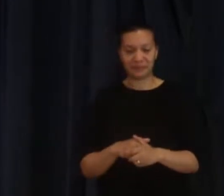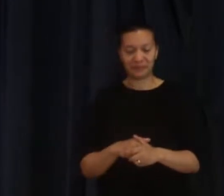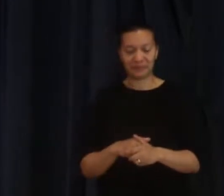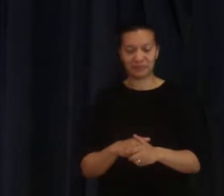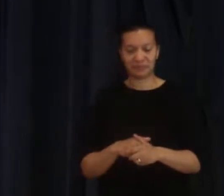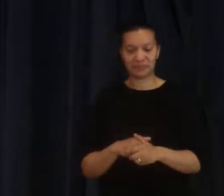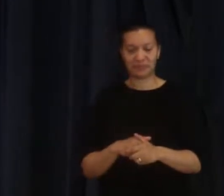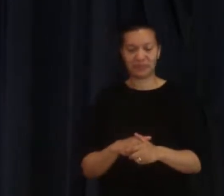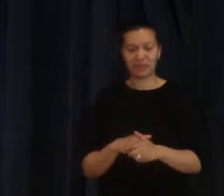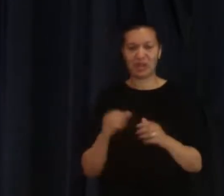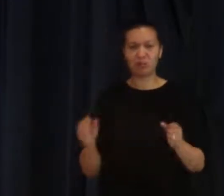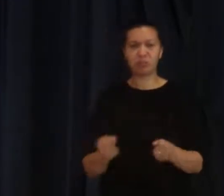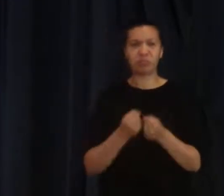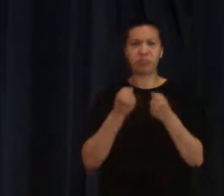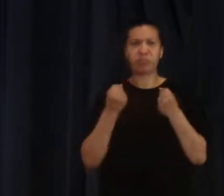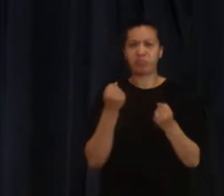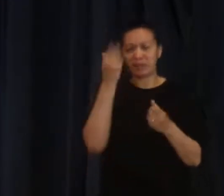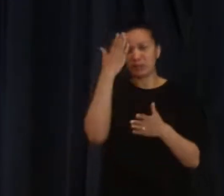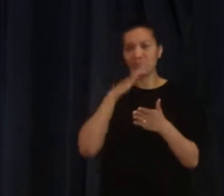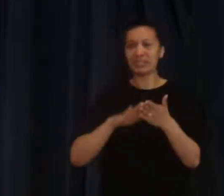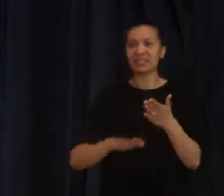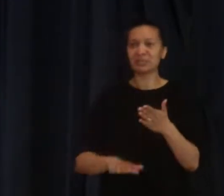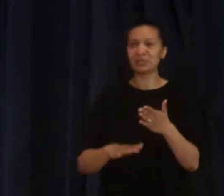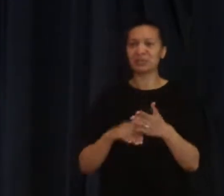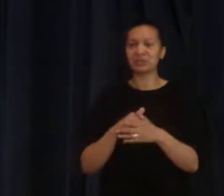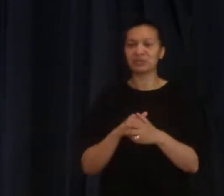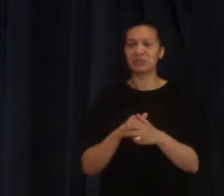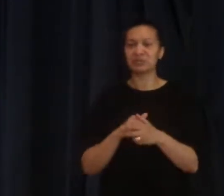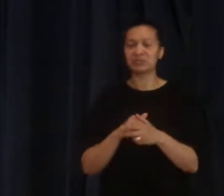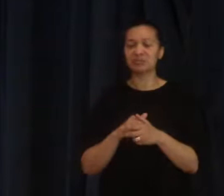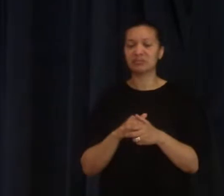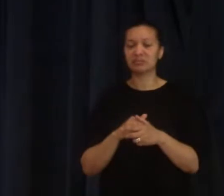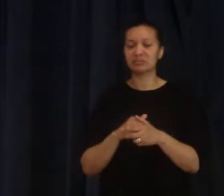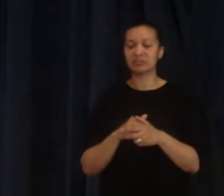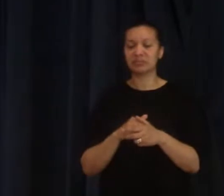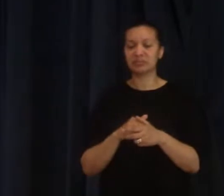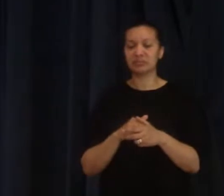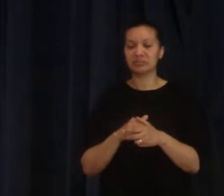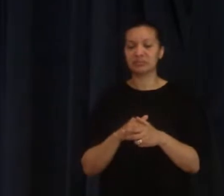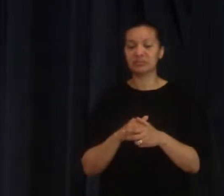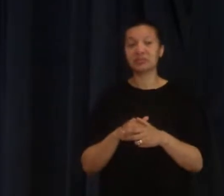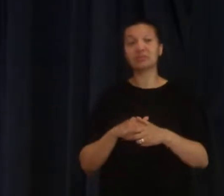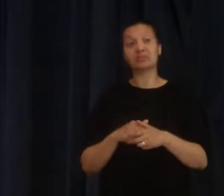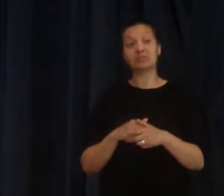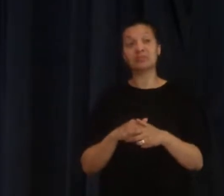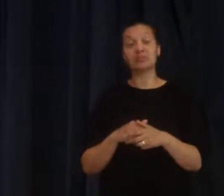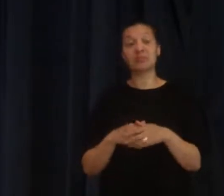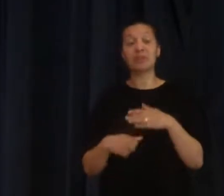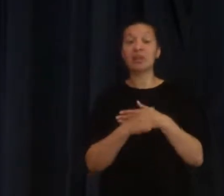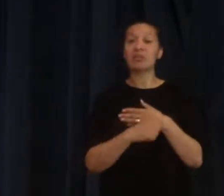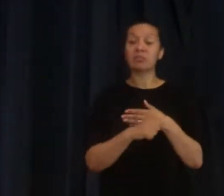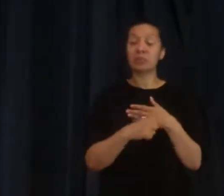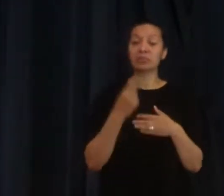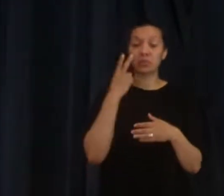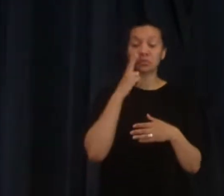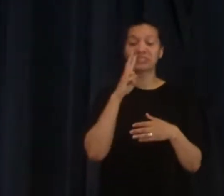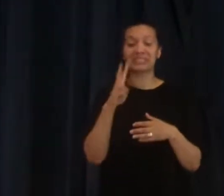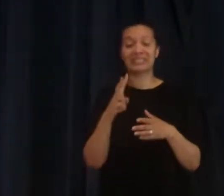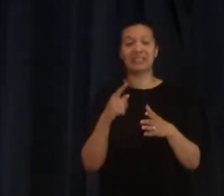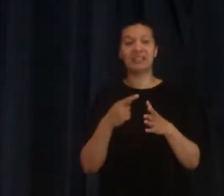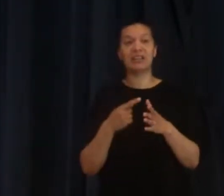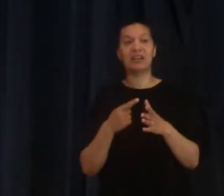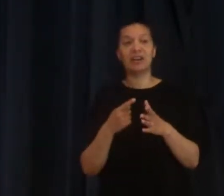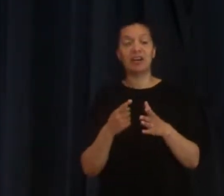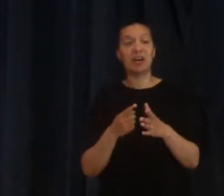it was powerful it was an experience we we saw how the apostles had this experience of being